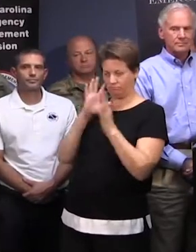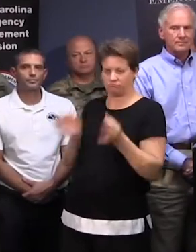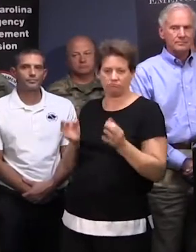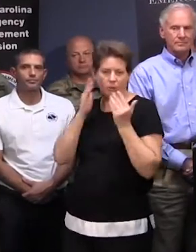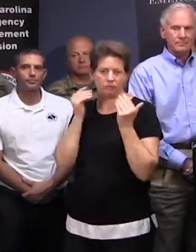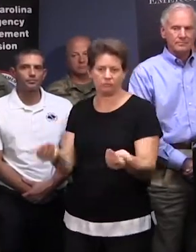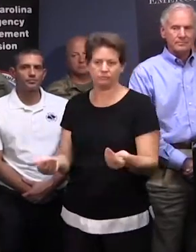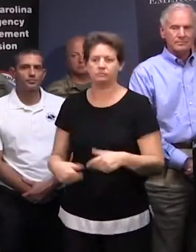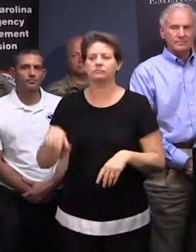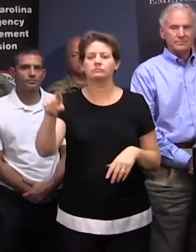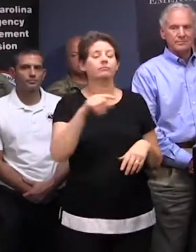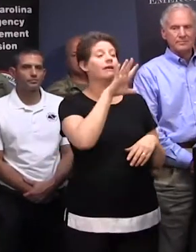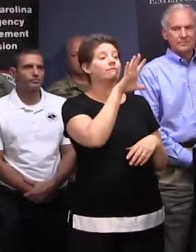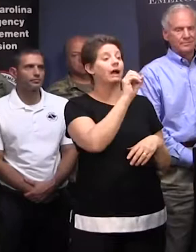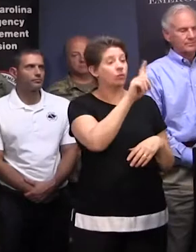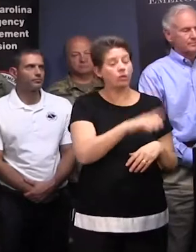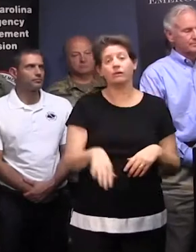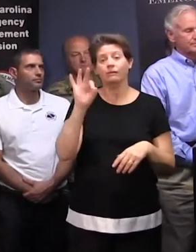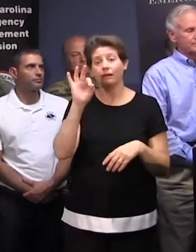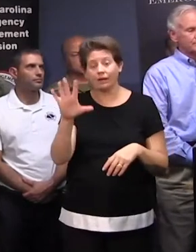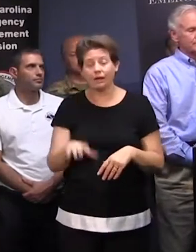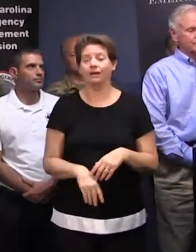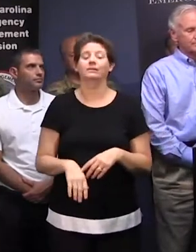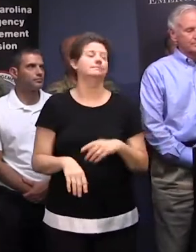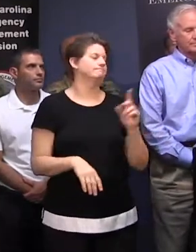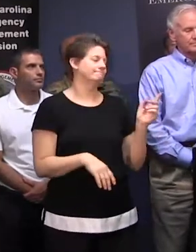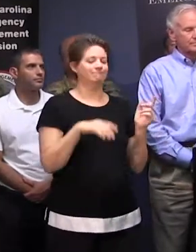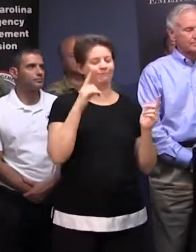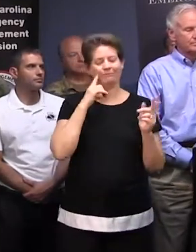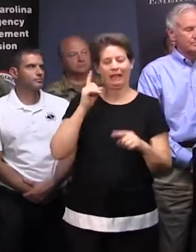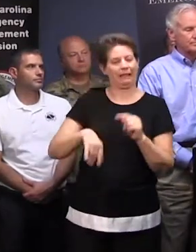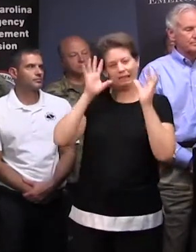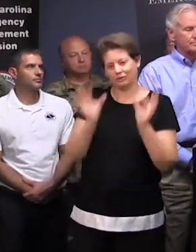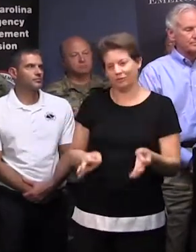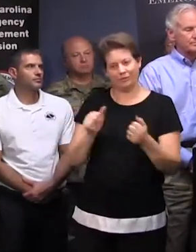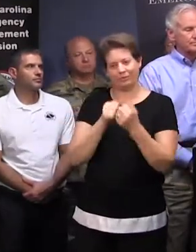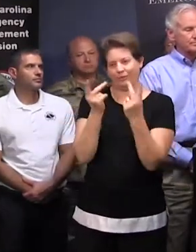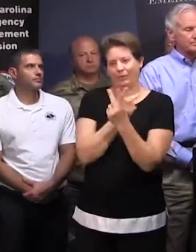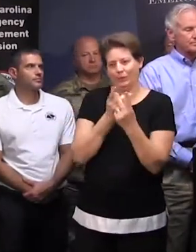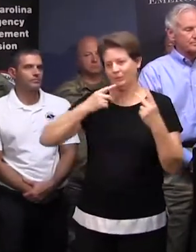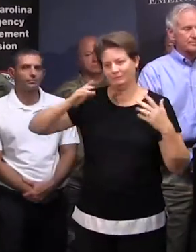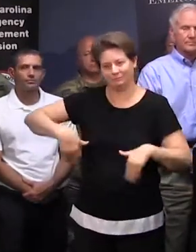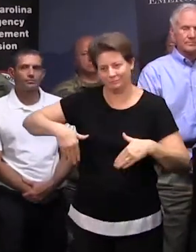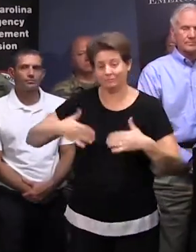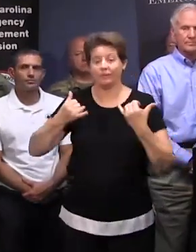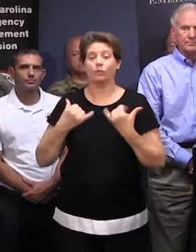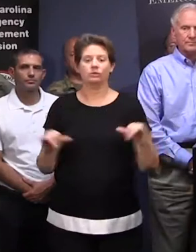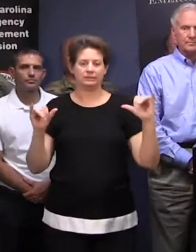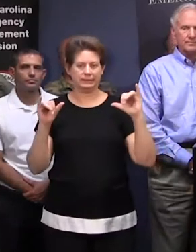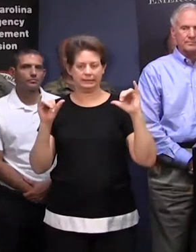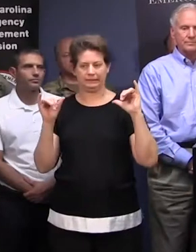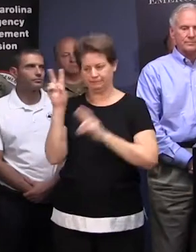ask specifically, what about 501 and 95? It's too early to make any determination on those just yet. We are still running the flood